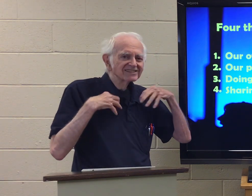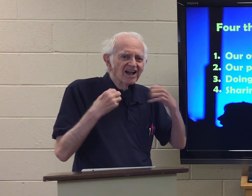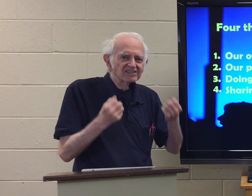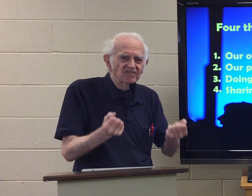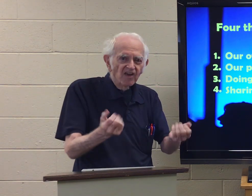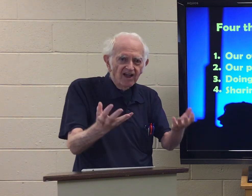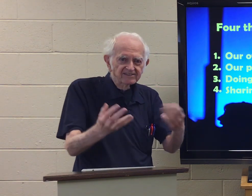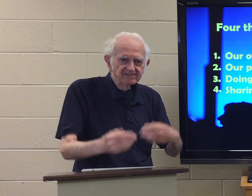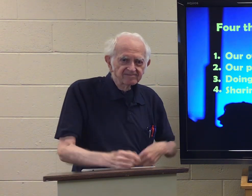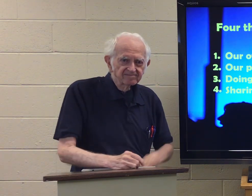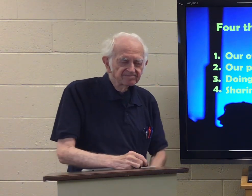sacrifices.